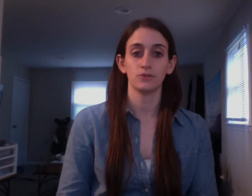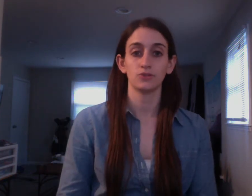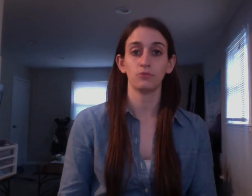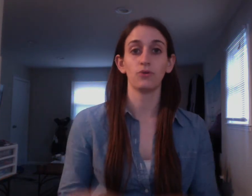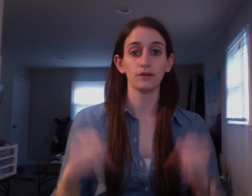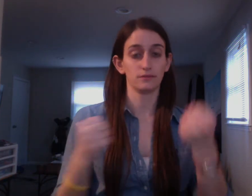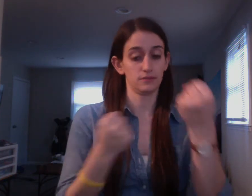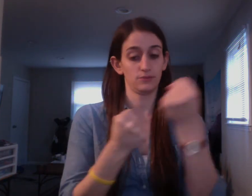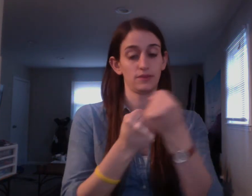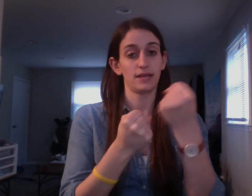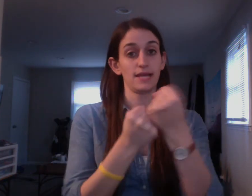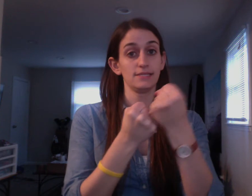Support is with an S.